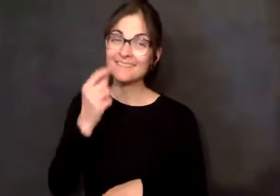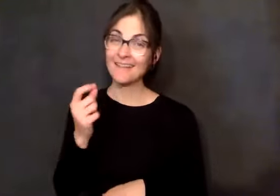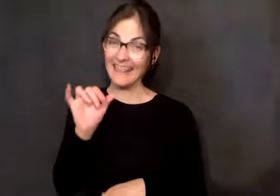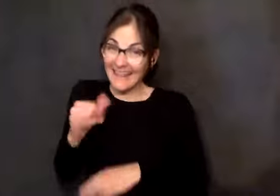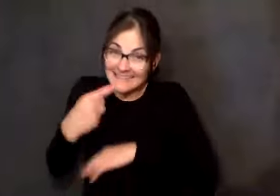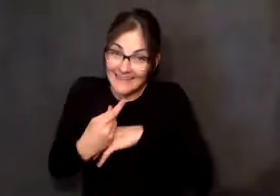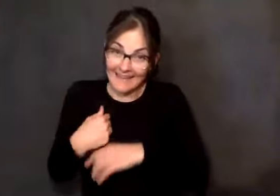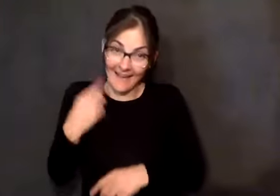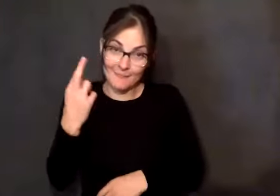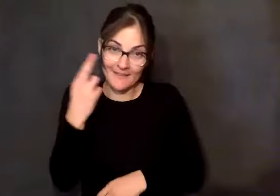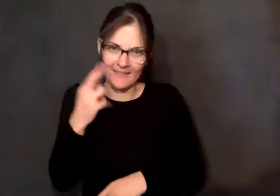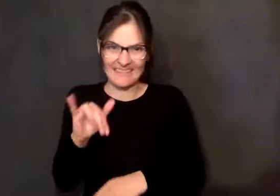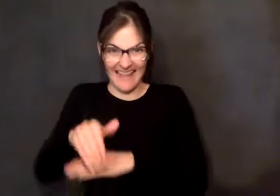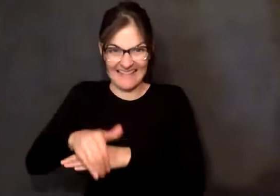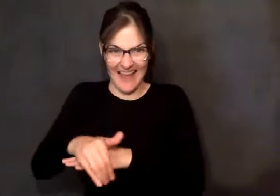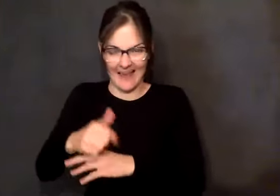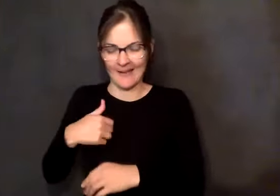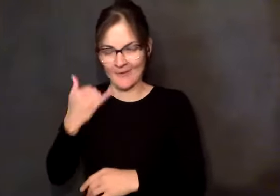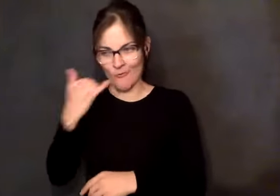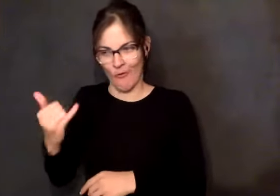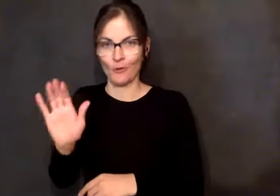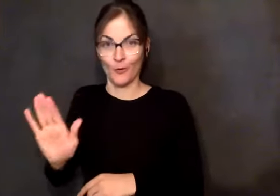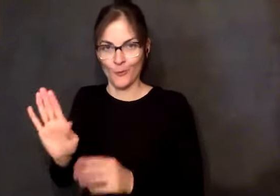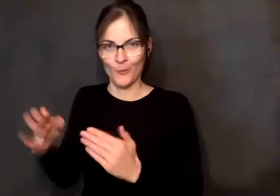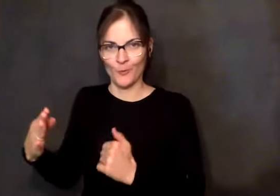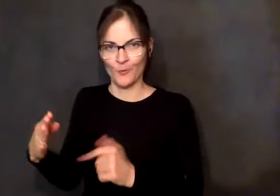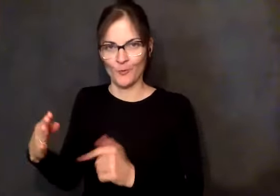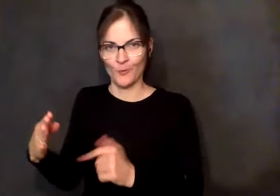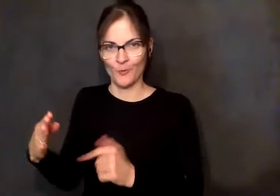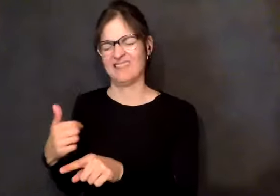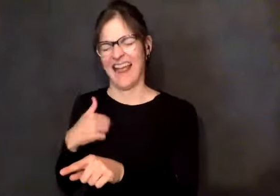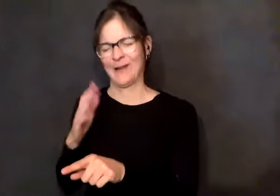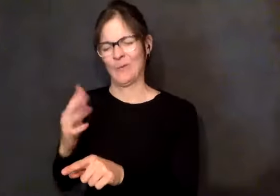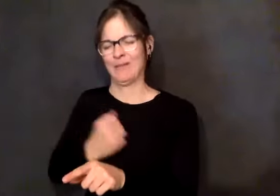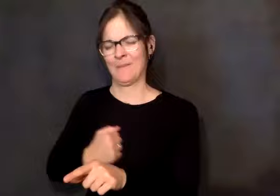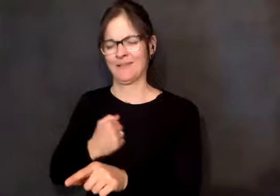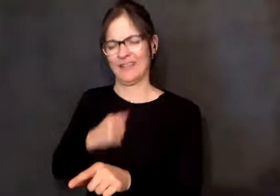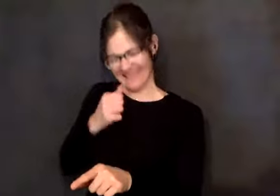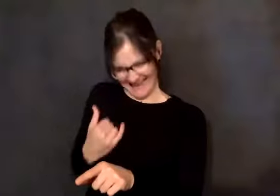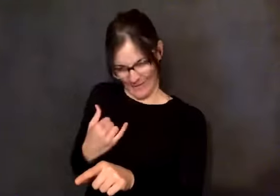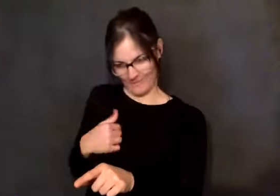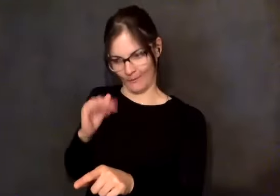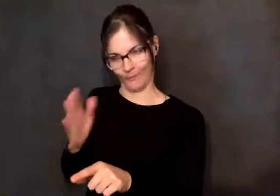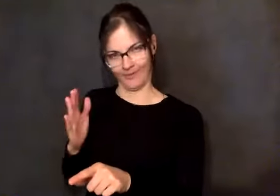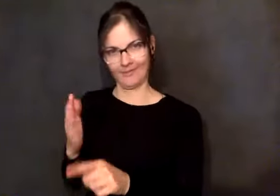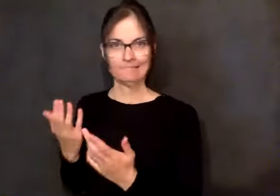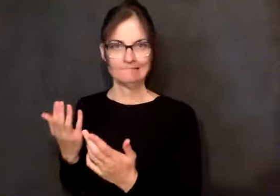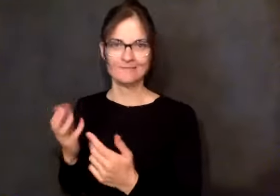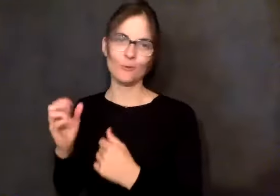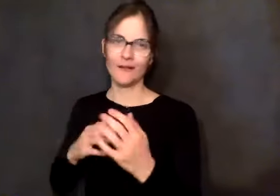And I said, but I can't do it tonight. It just won't happen tonight. But it did happen. But you know what? What I got to see in